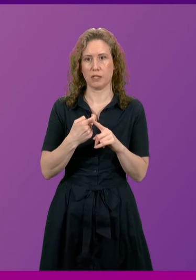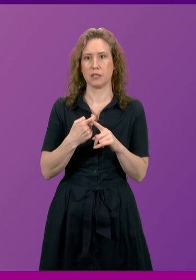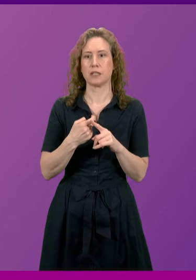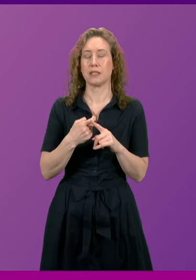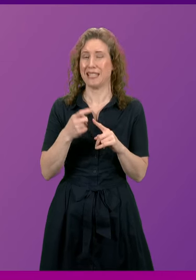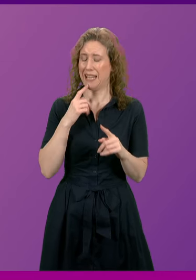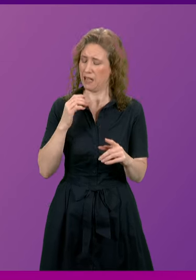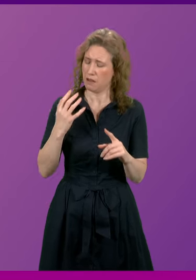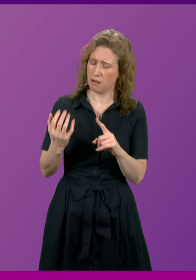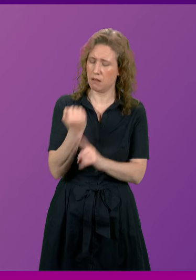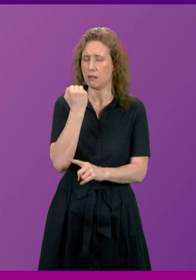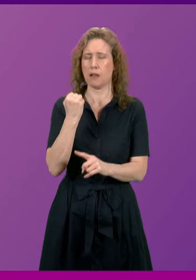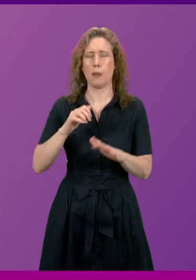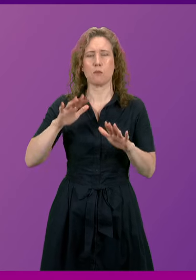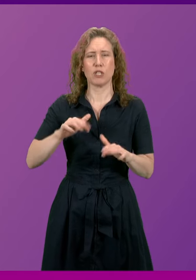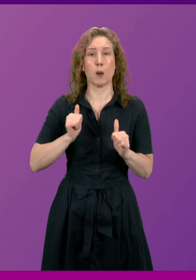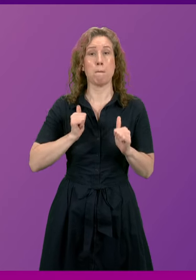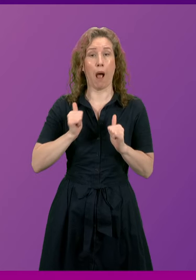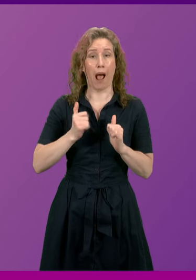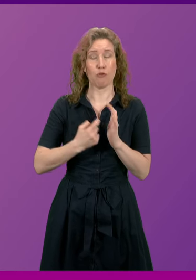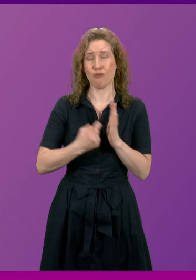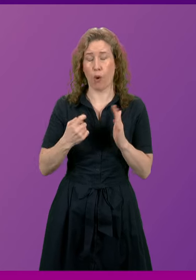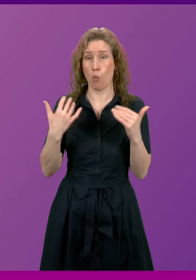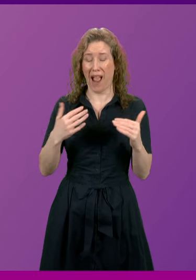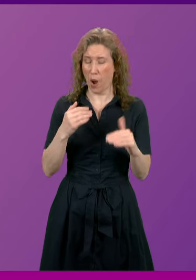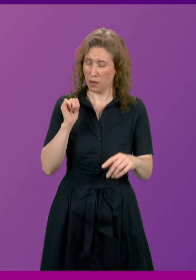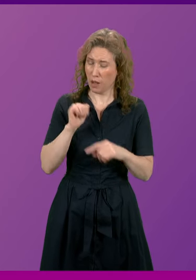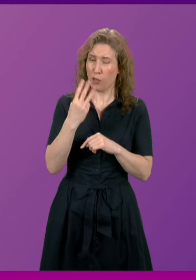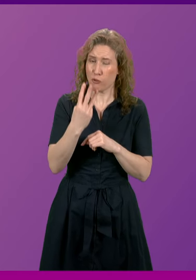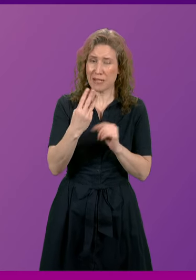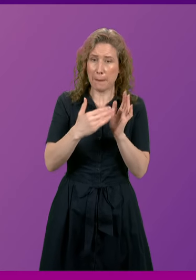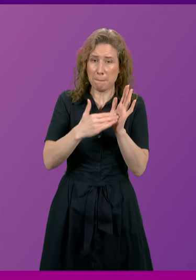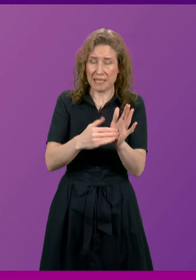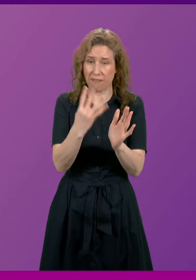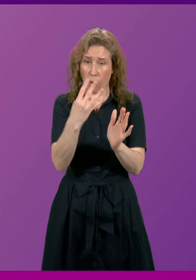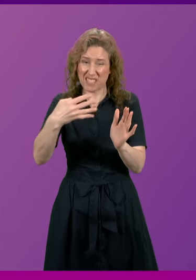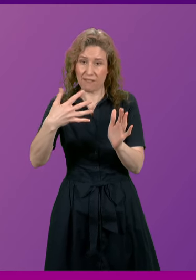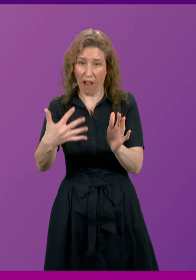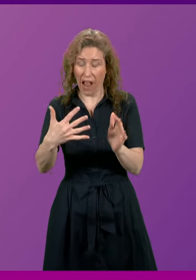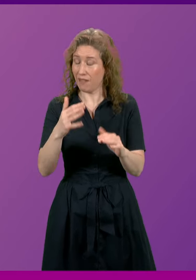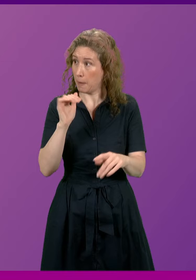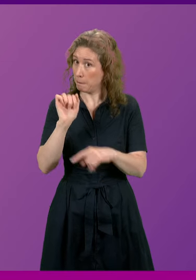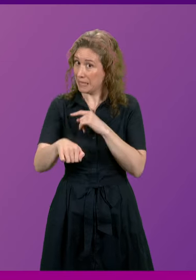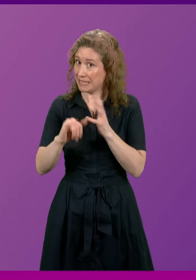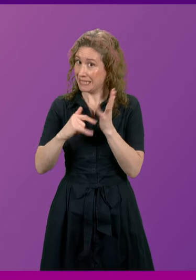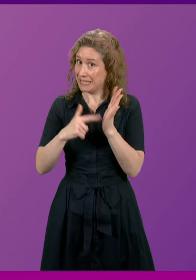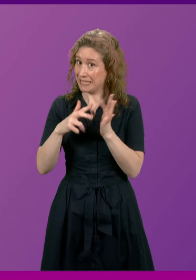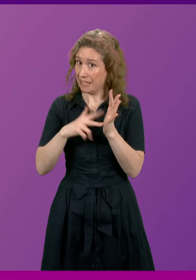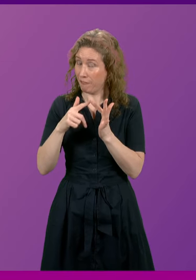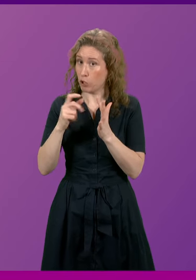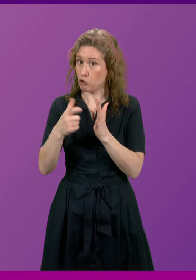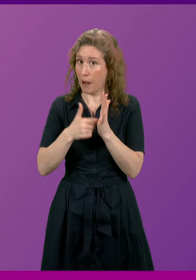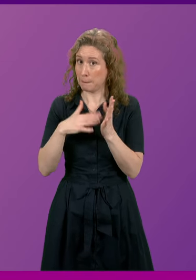British mile record in an astonishing three minutes 45 eclipsing the great Steve Crams record